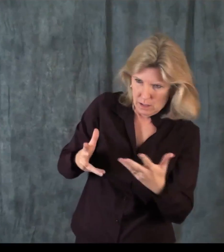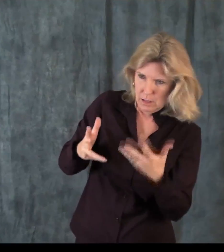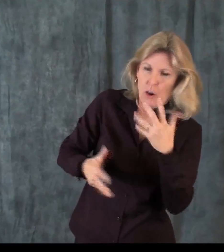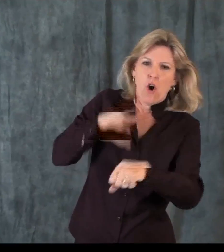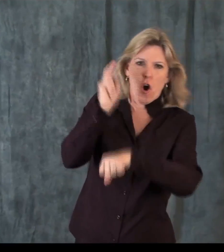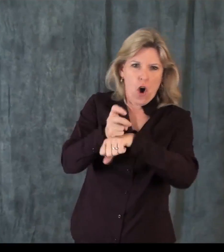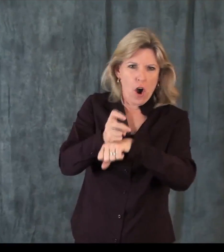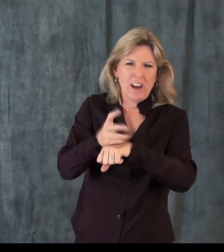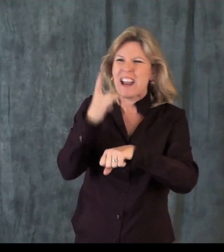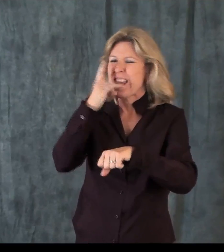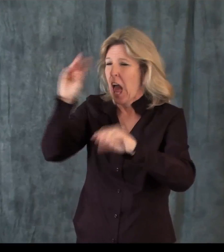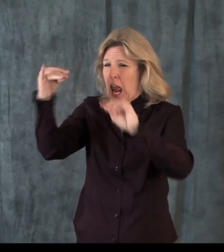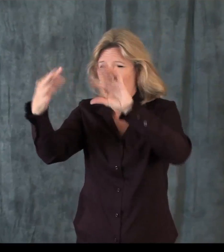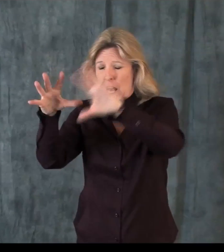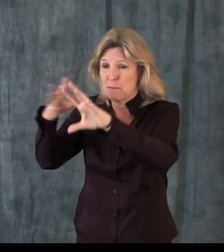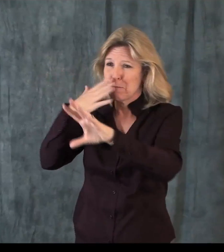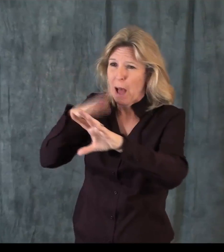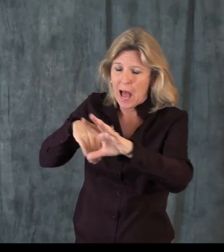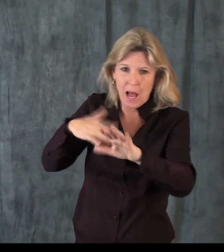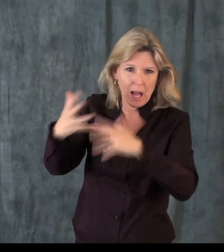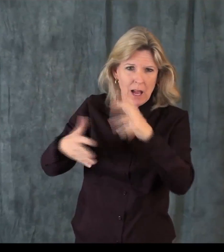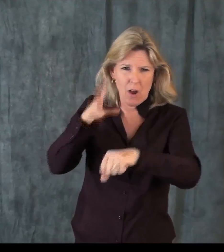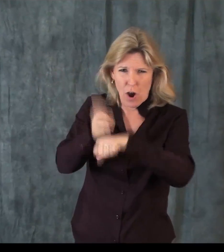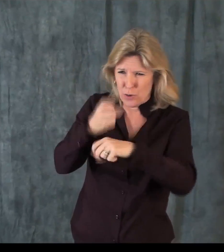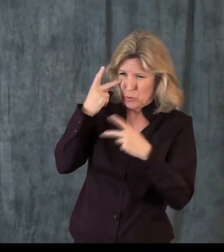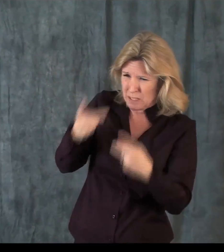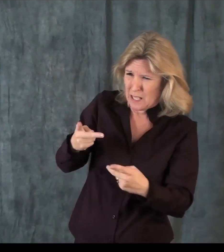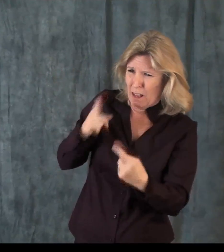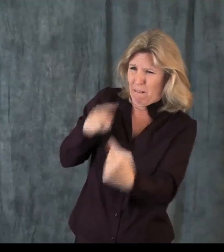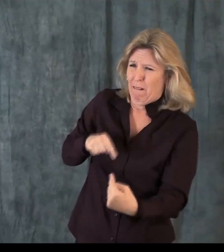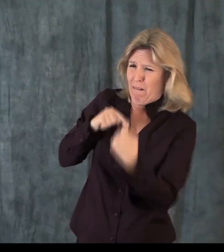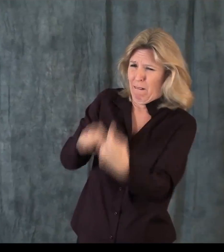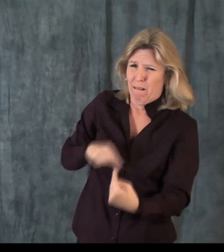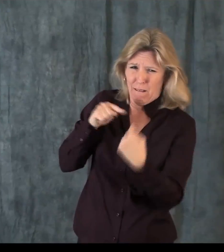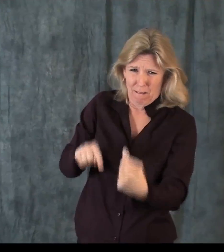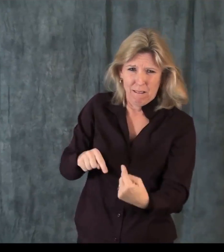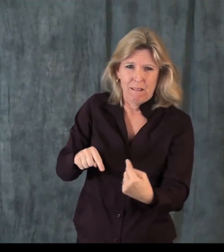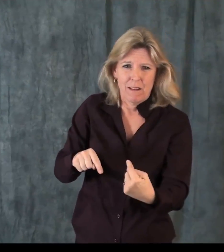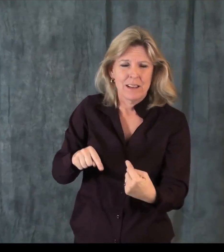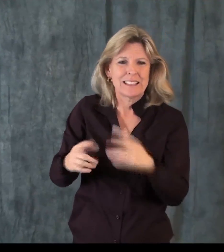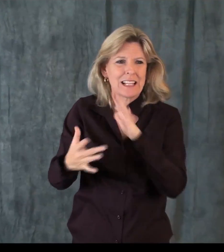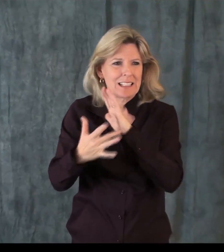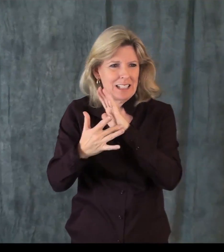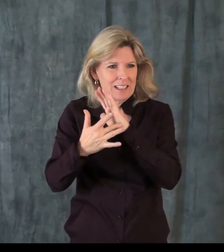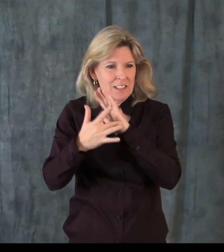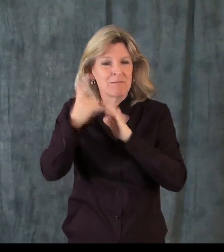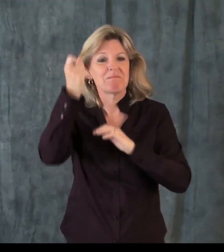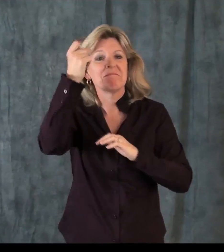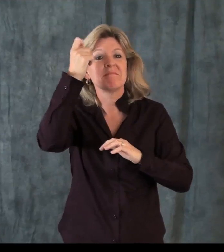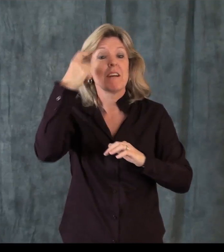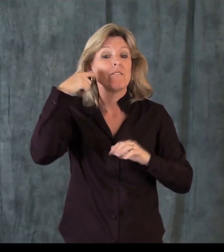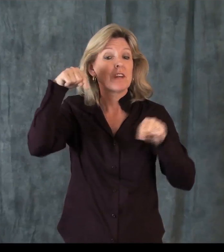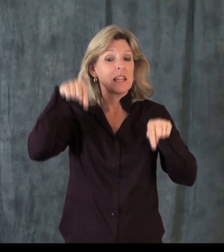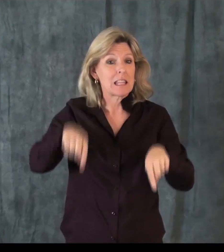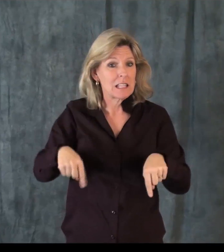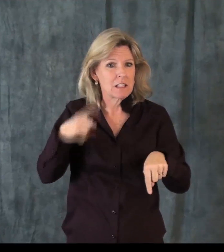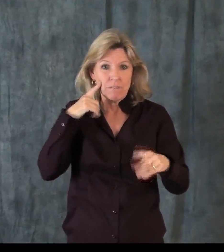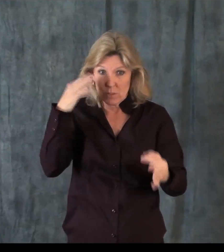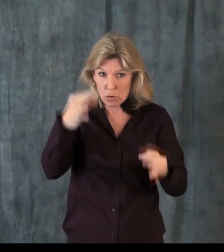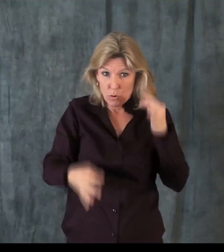graininess or just the signal not being as good of quality as it can be, and that can cause, you know, issues because